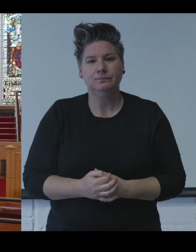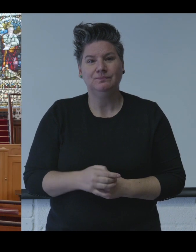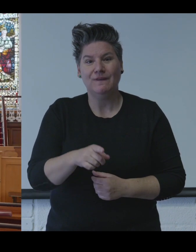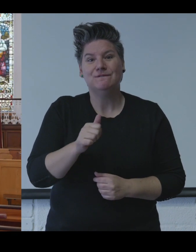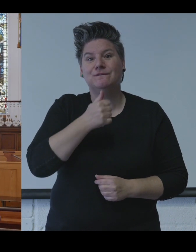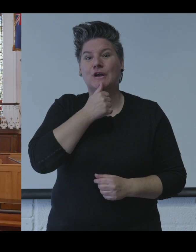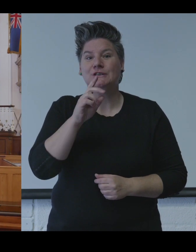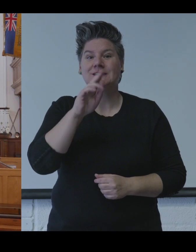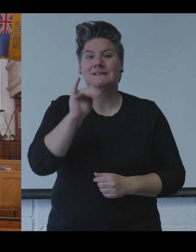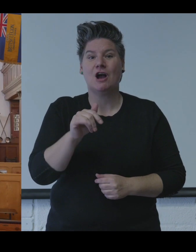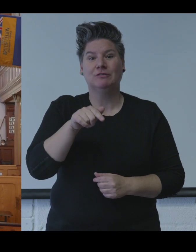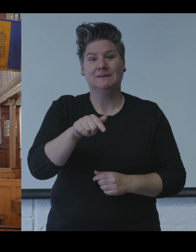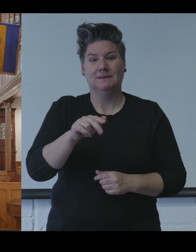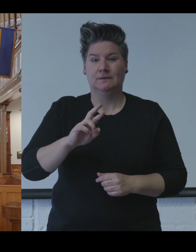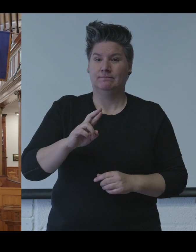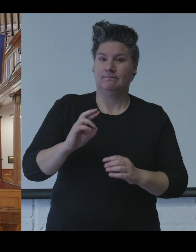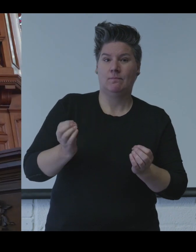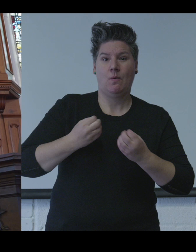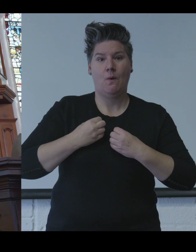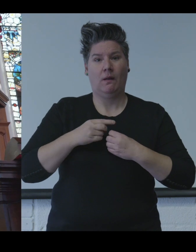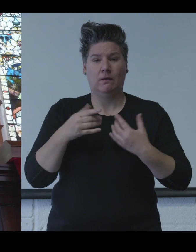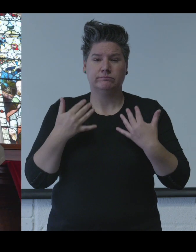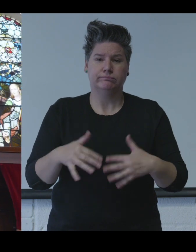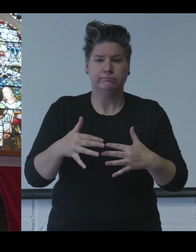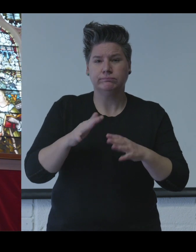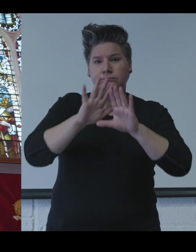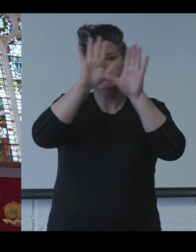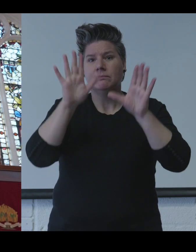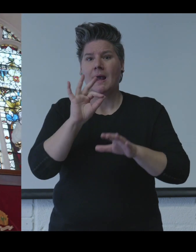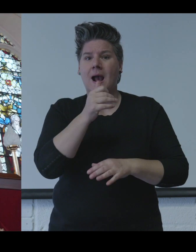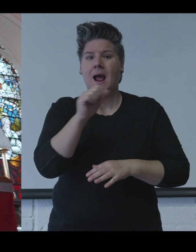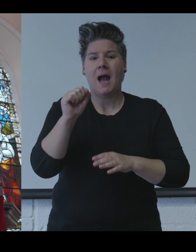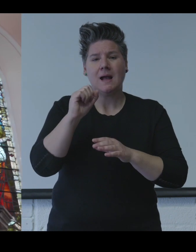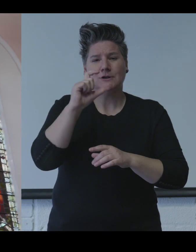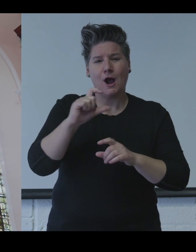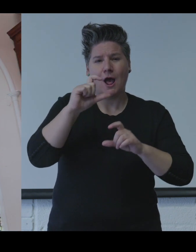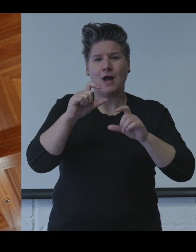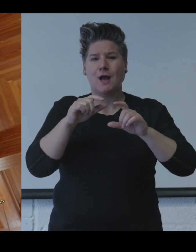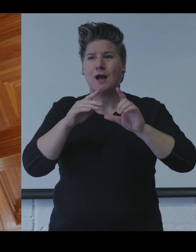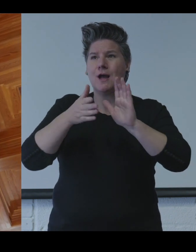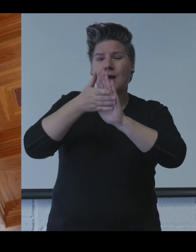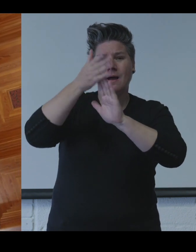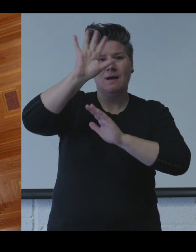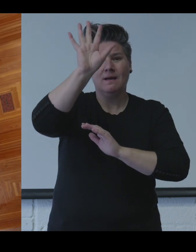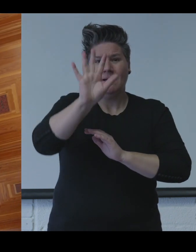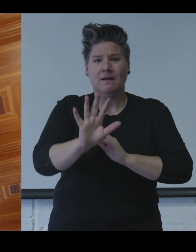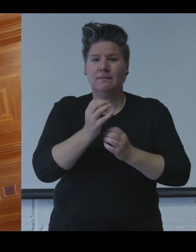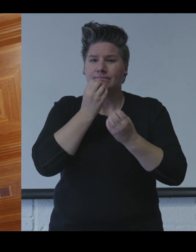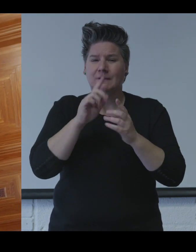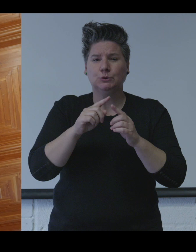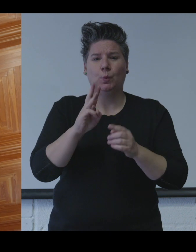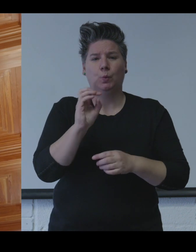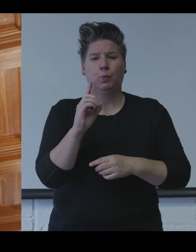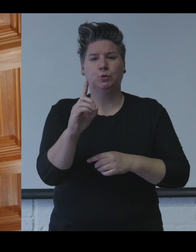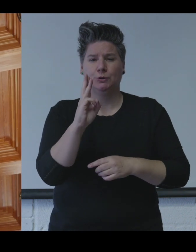The church is very ornate for a Presbyterian church. And First Derry is renowned for its impressive stained glass windows and the beautiful